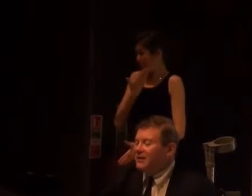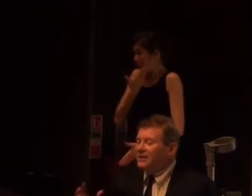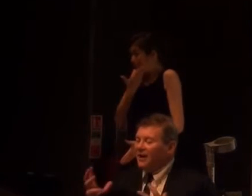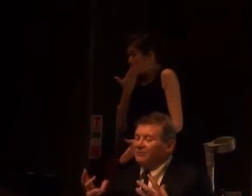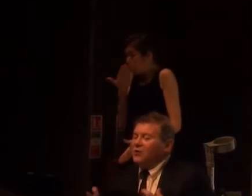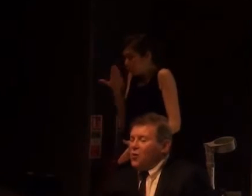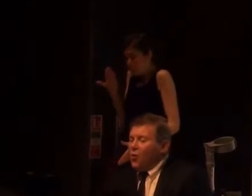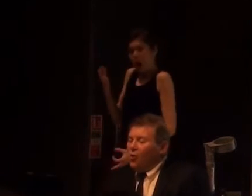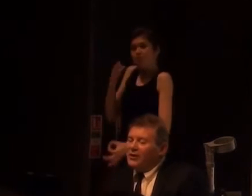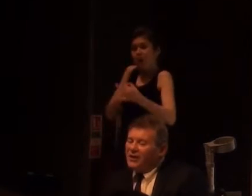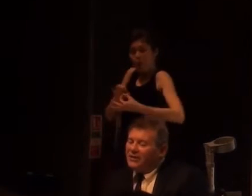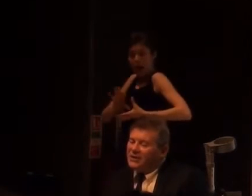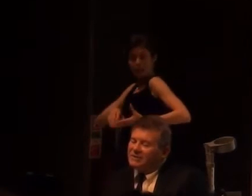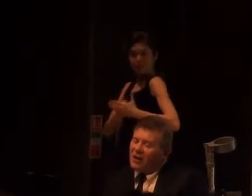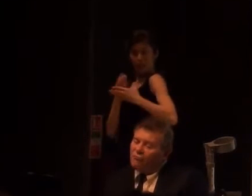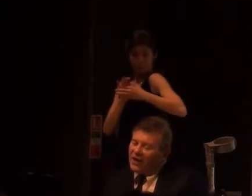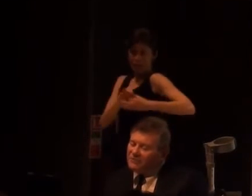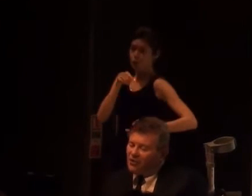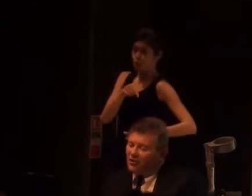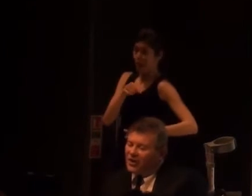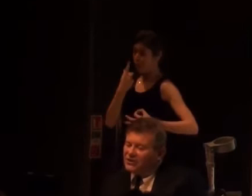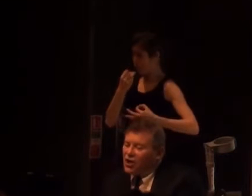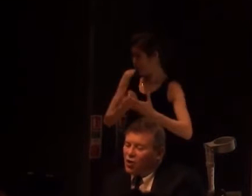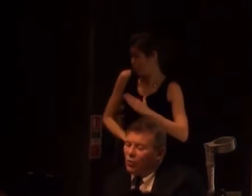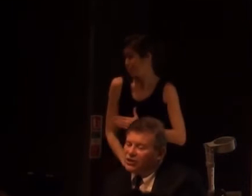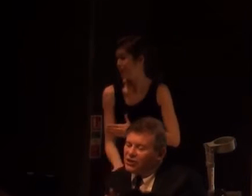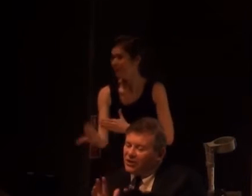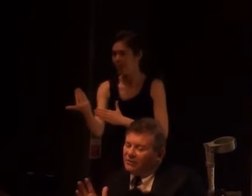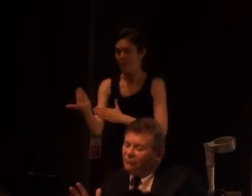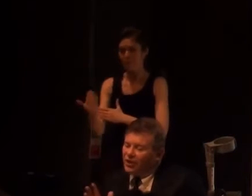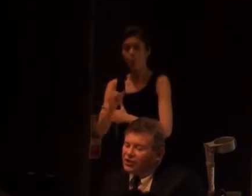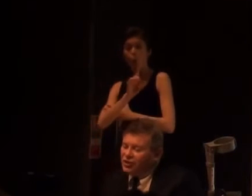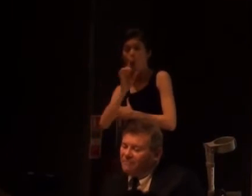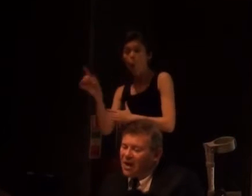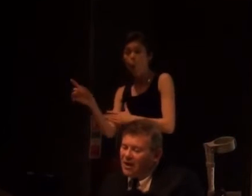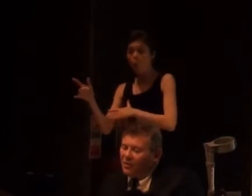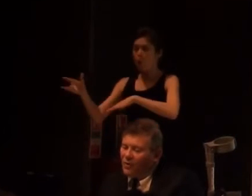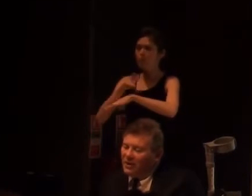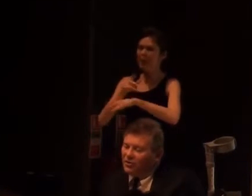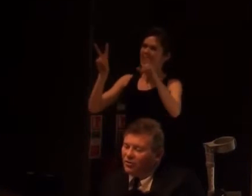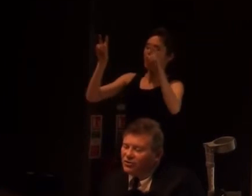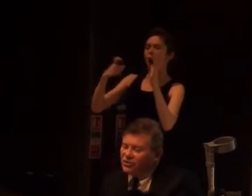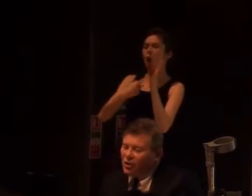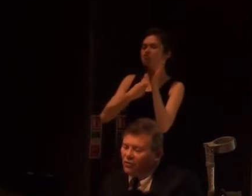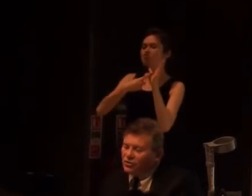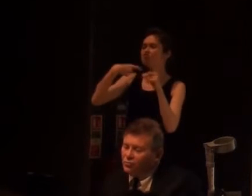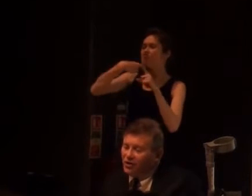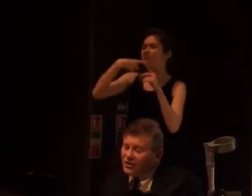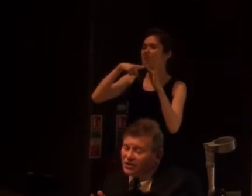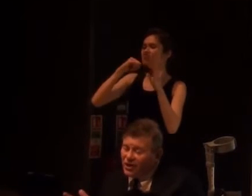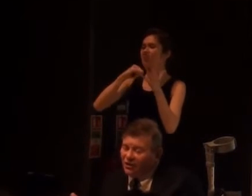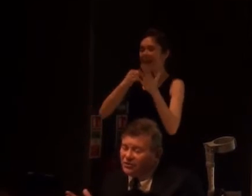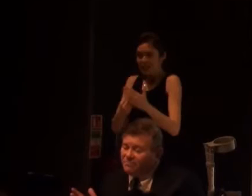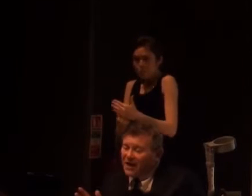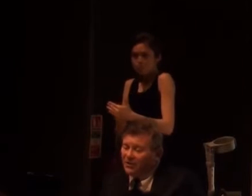could easily be developed. Or indeed, this rake's progress, which rich men and women crossed of Oxal